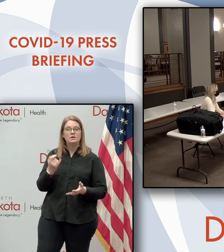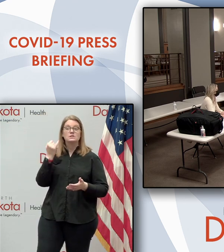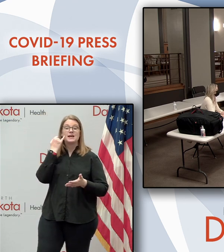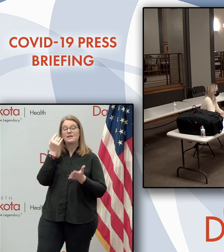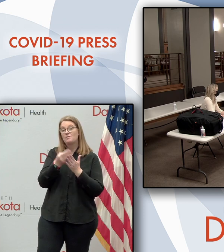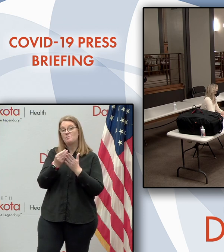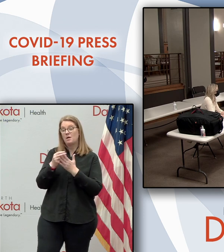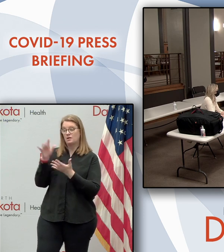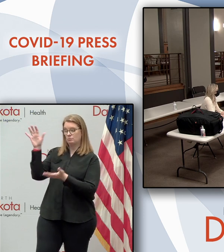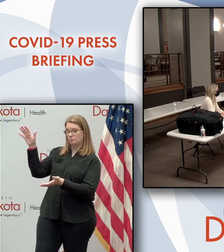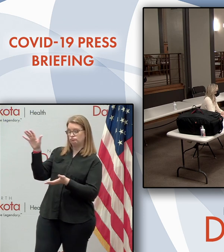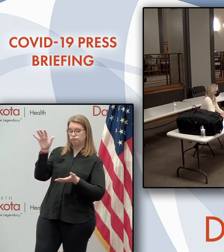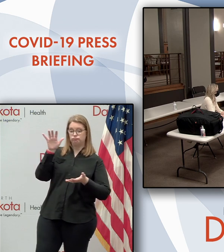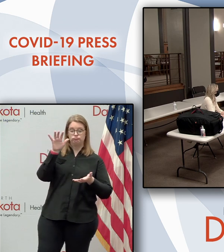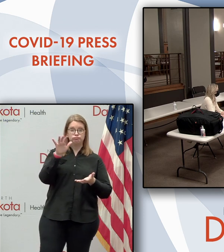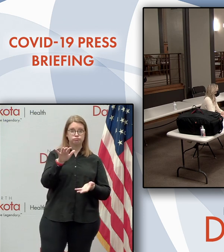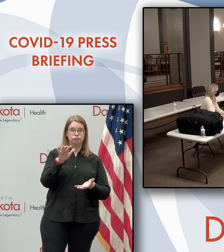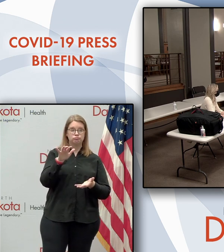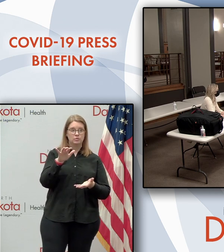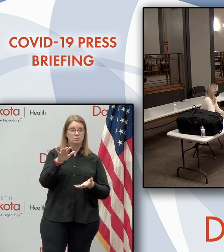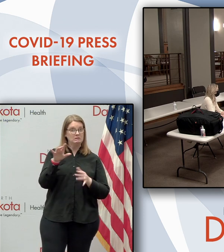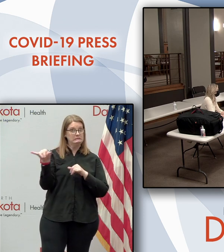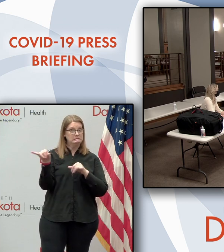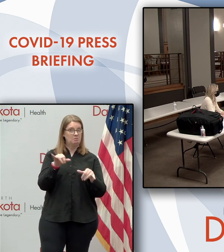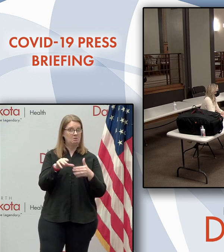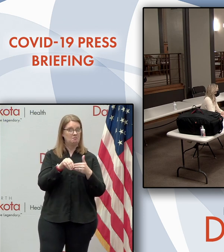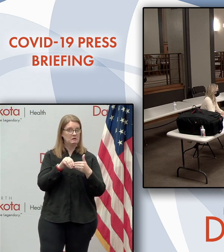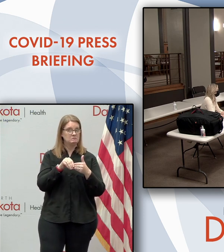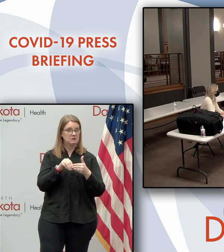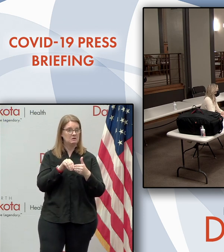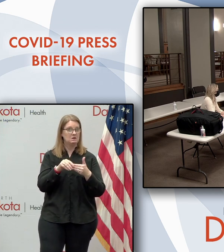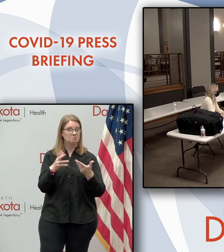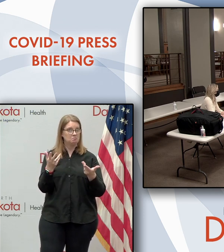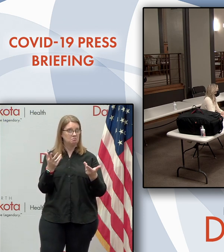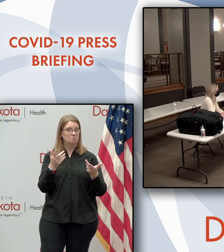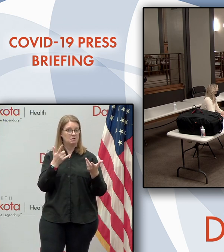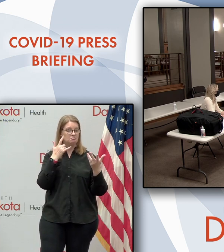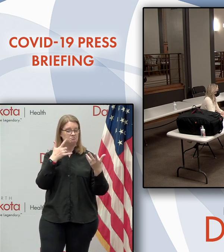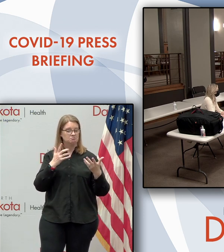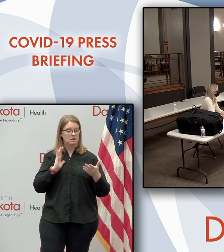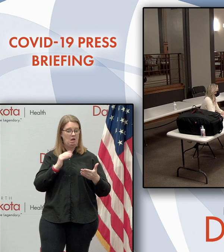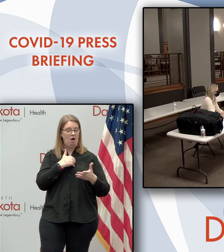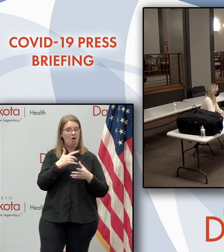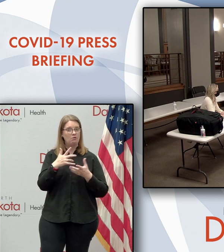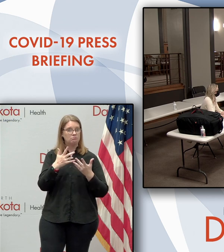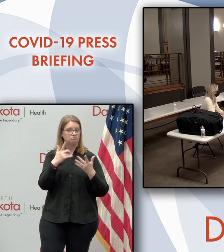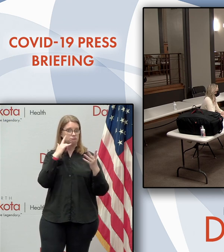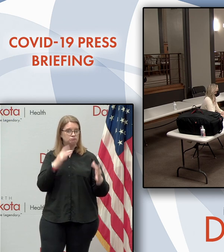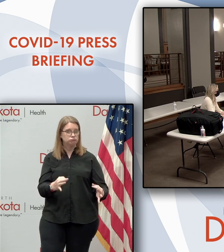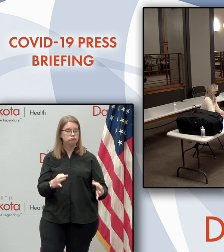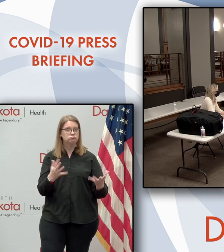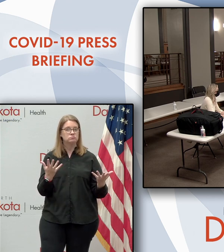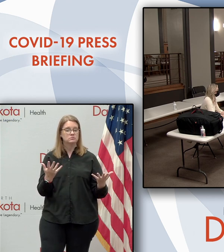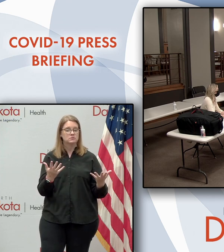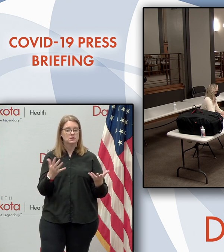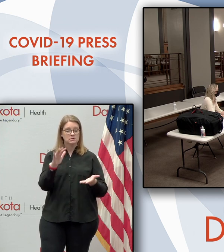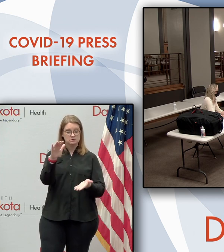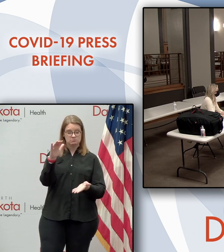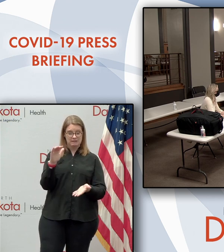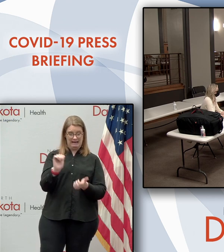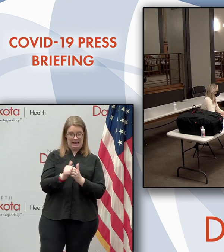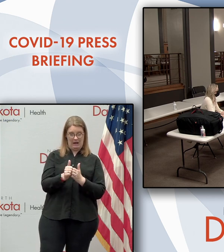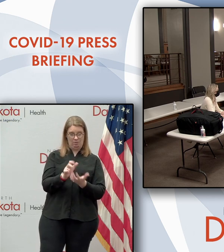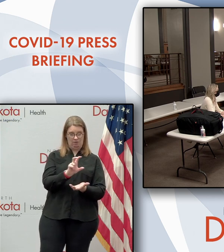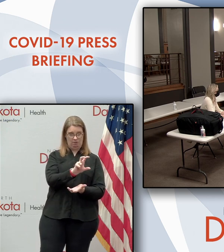similar kind of flexibility at the state level for decision making at our level where we can work with with